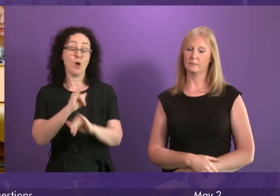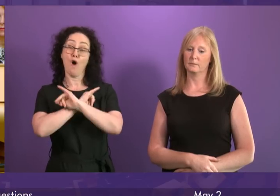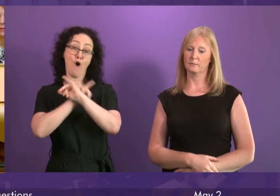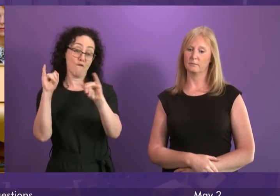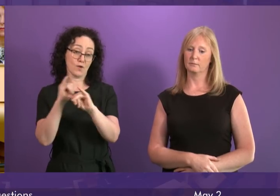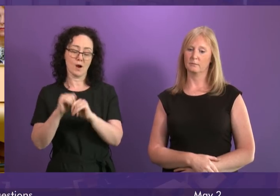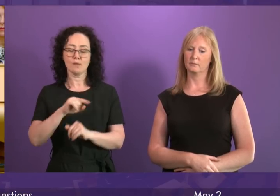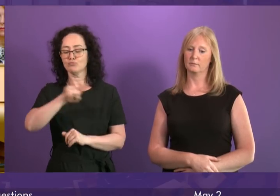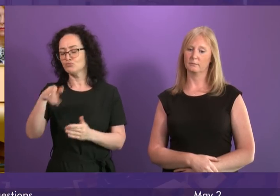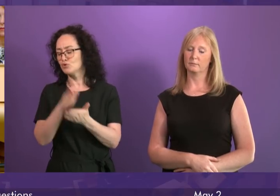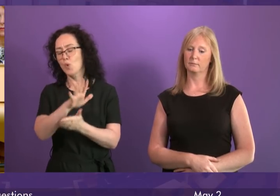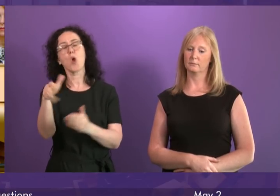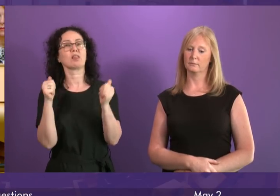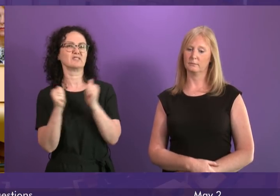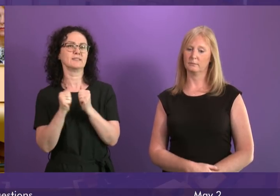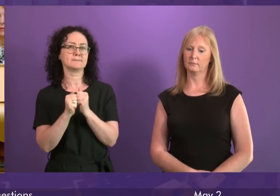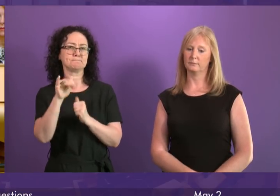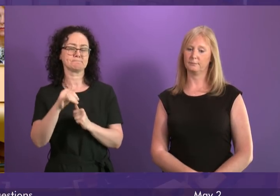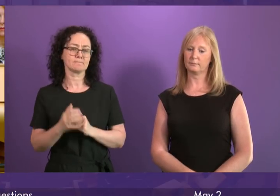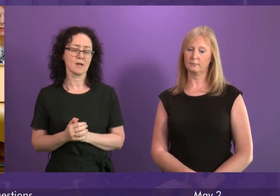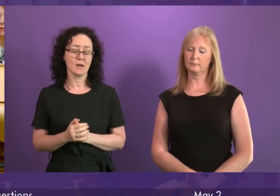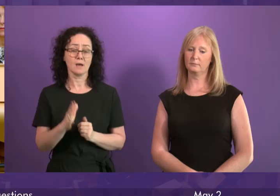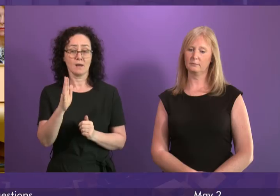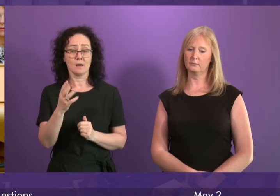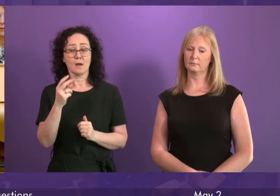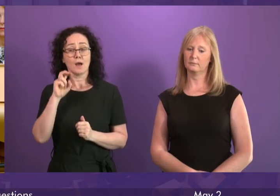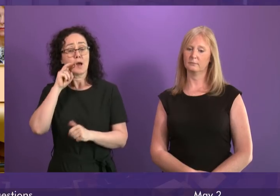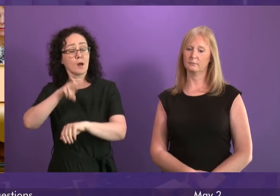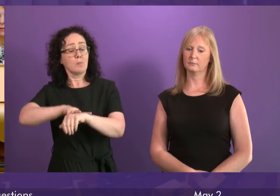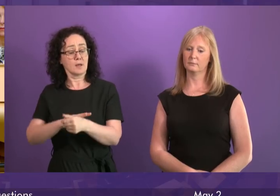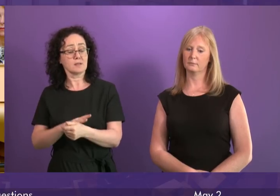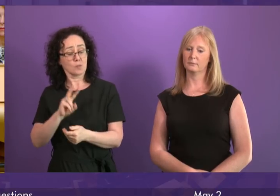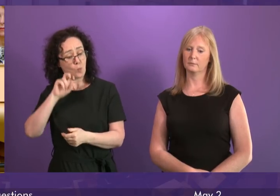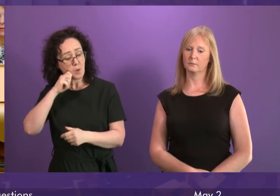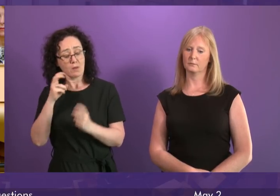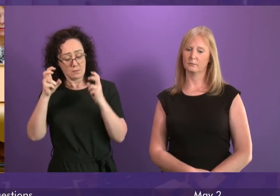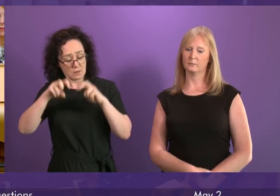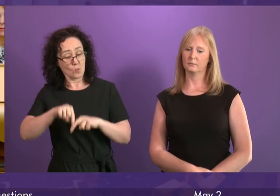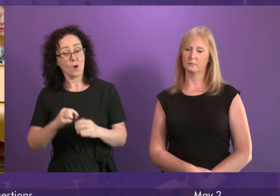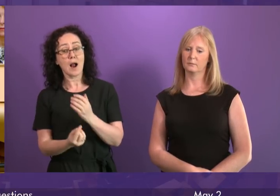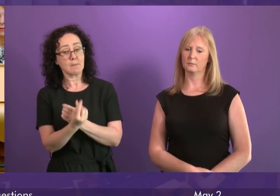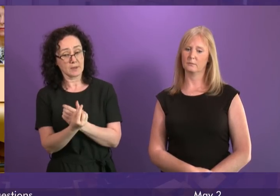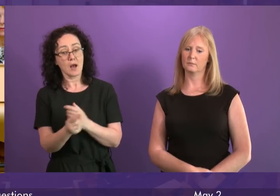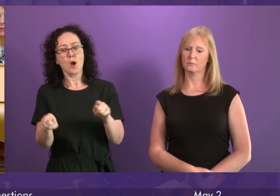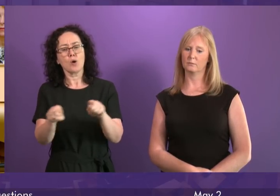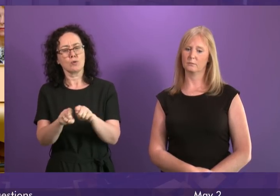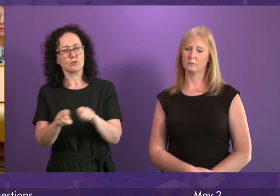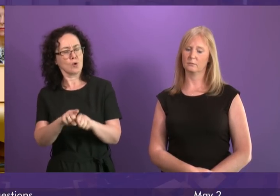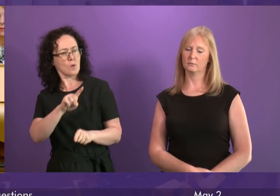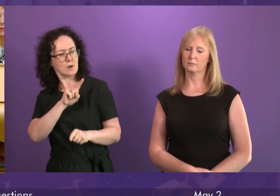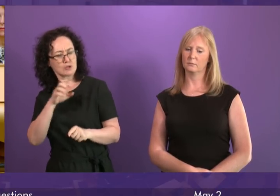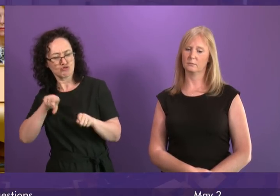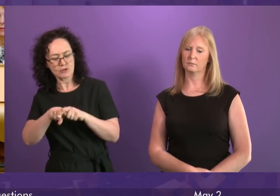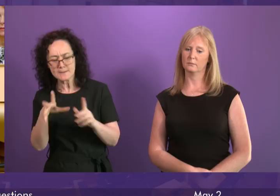everybody is of that view. And while it is for the police to investigate incidents such as this, including any motivation for it, we